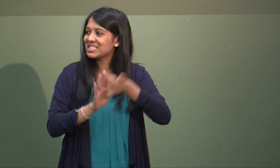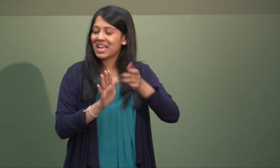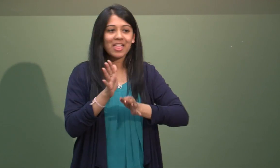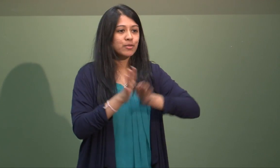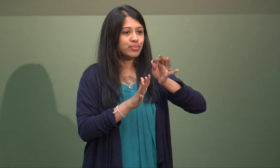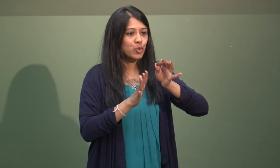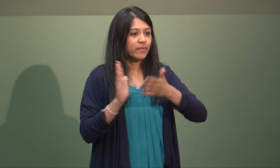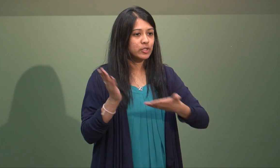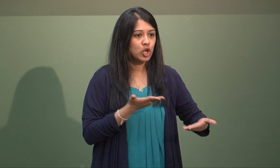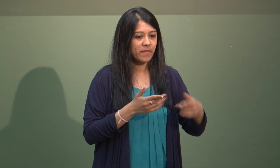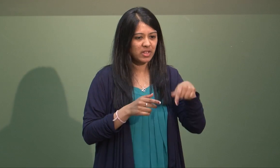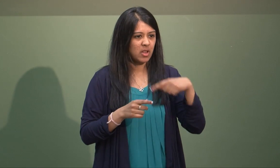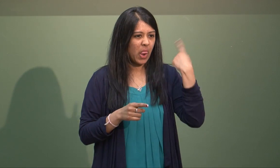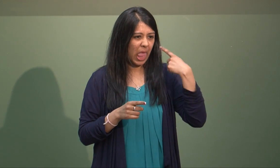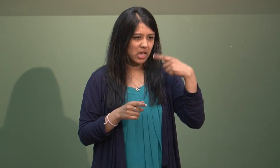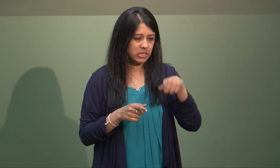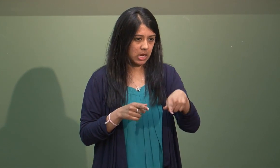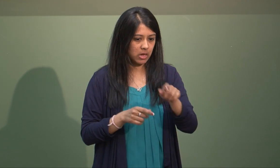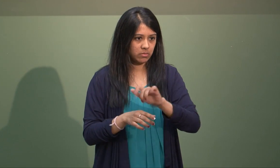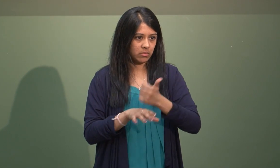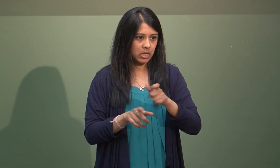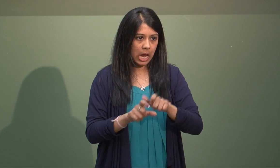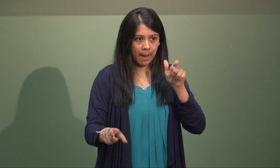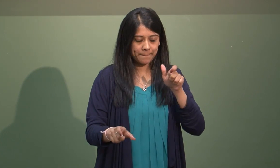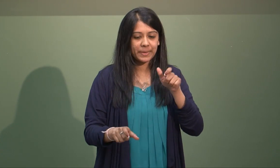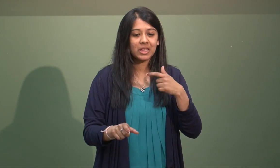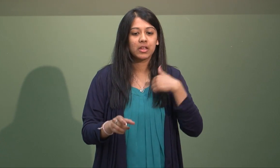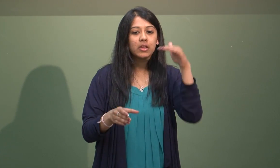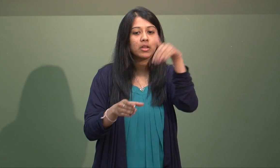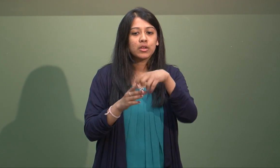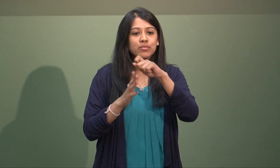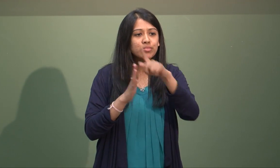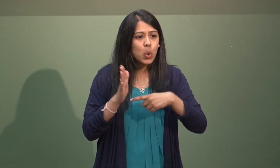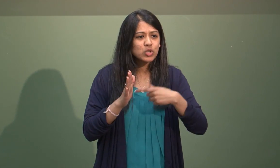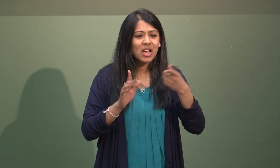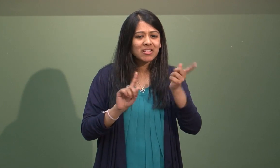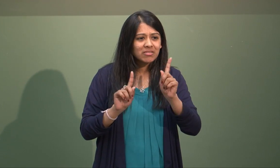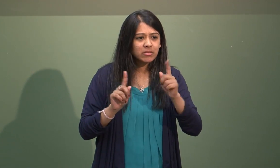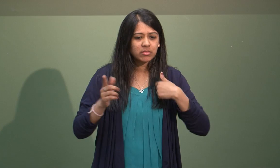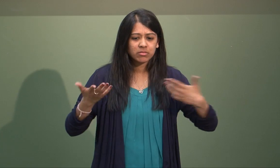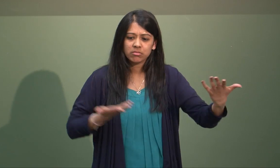learnt skills for improving services in London. And also